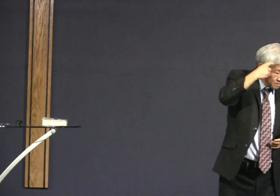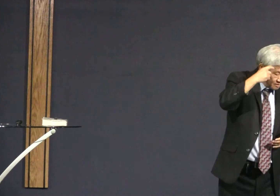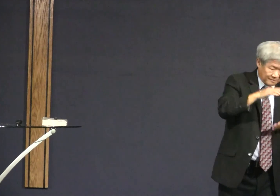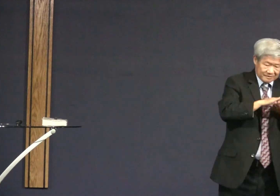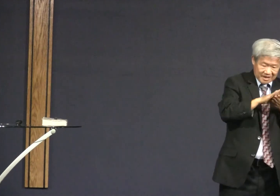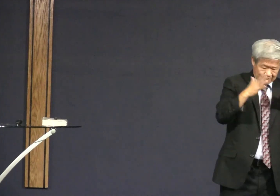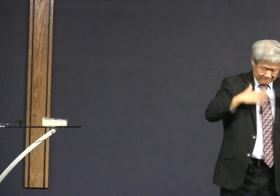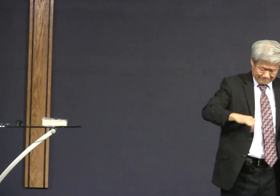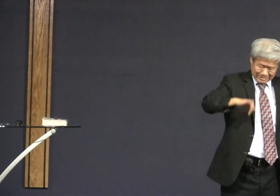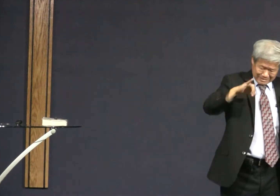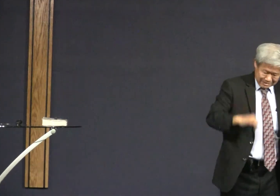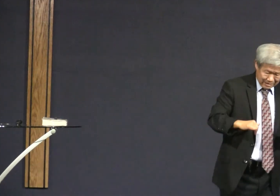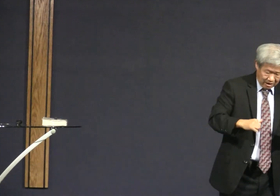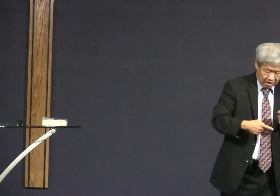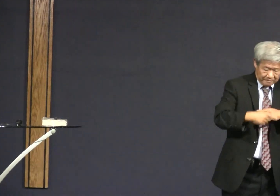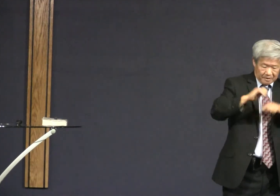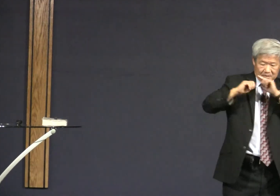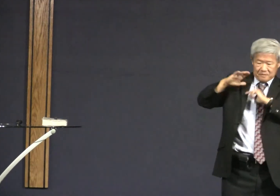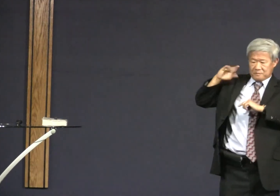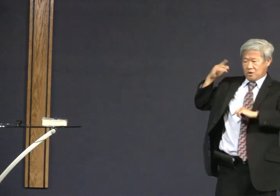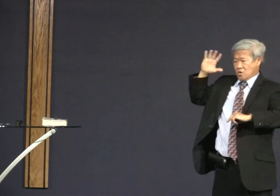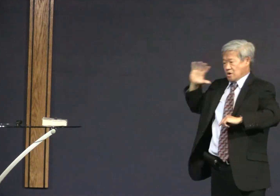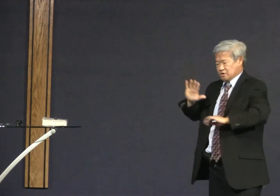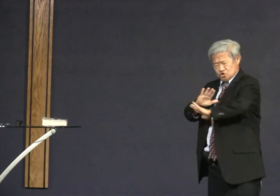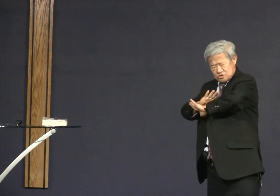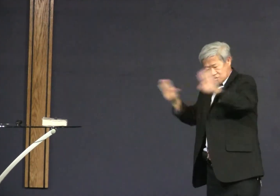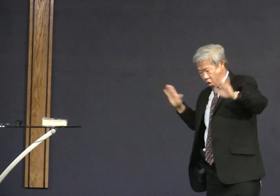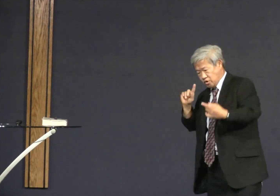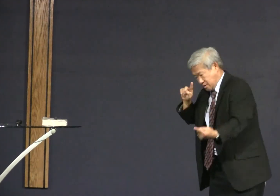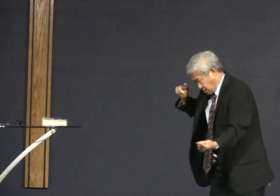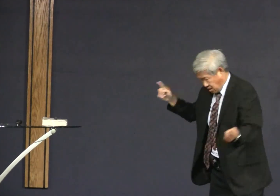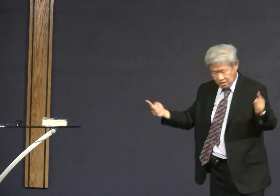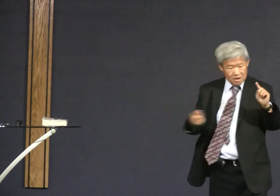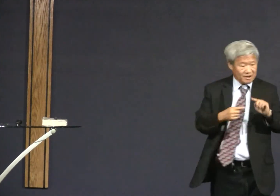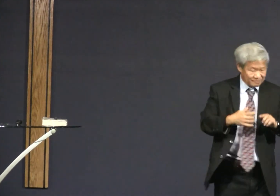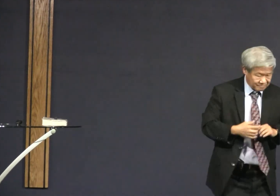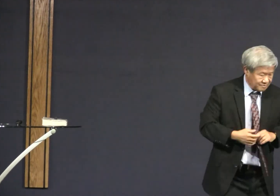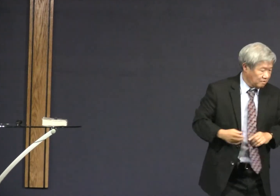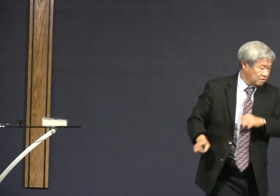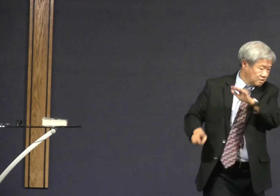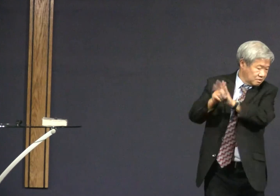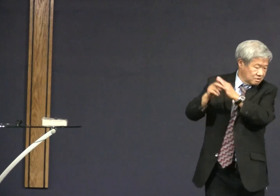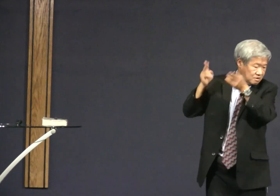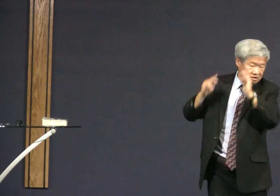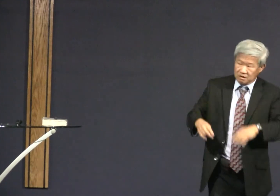if you have a clean heart if you're saved and you change from what you were